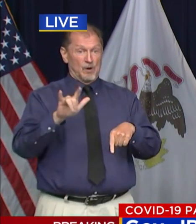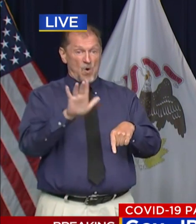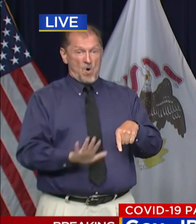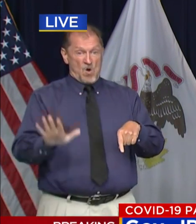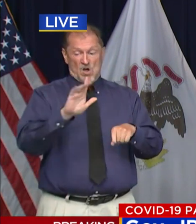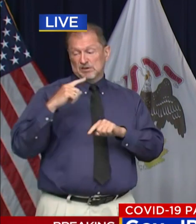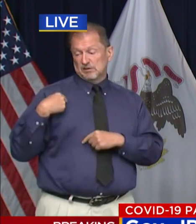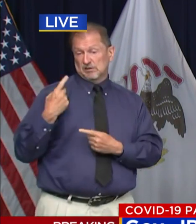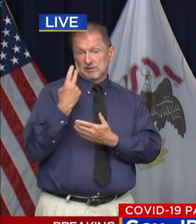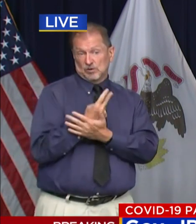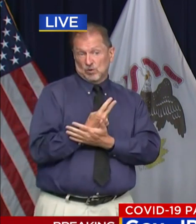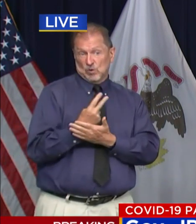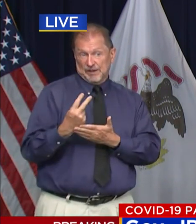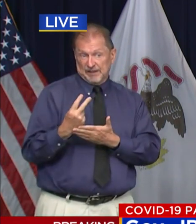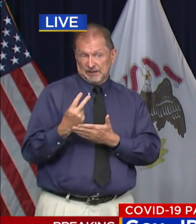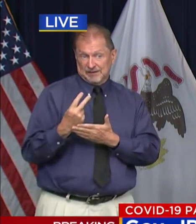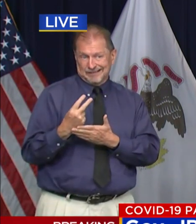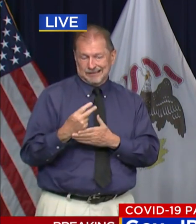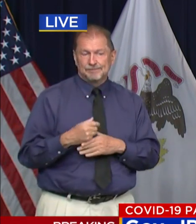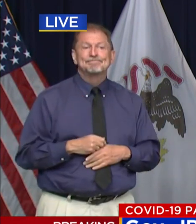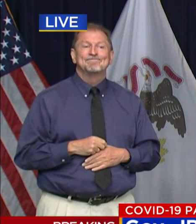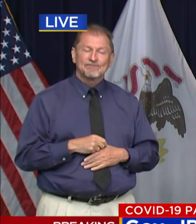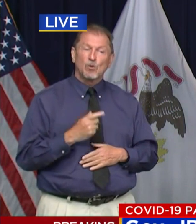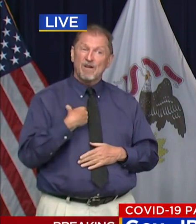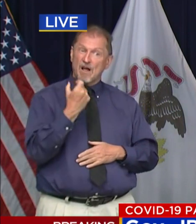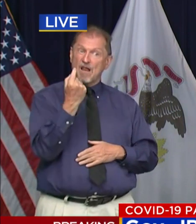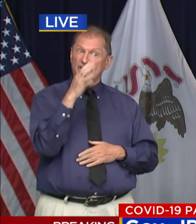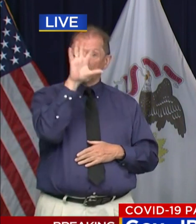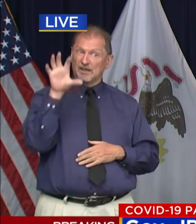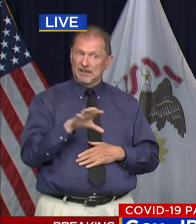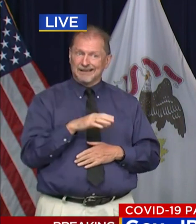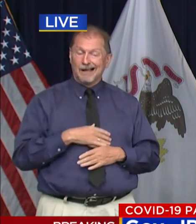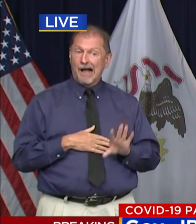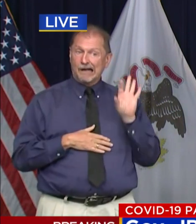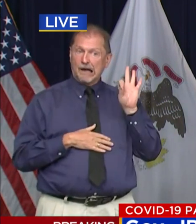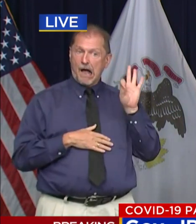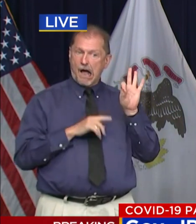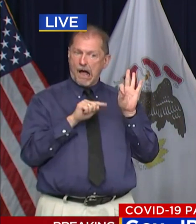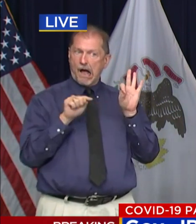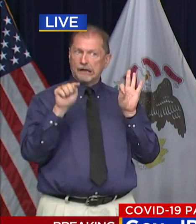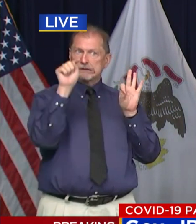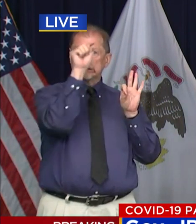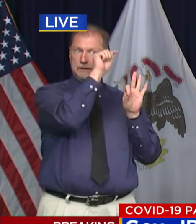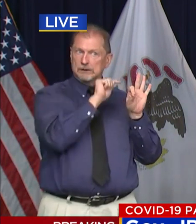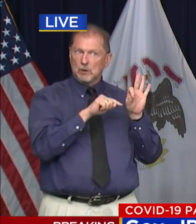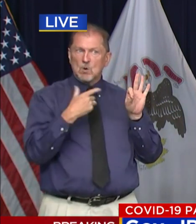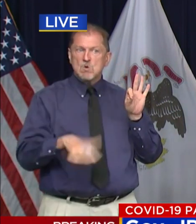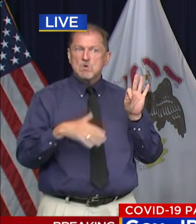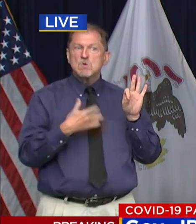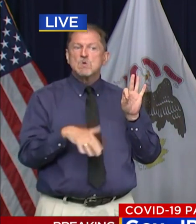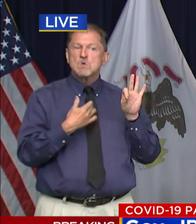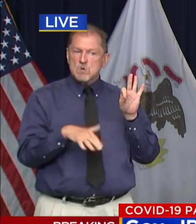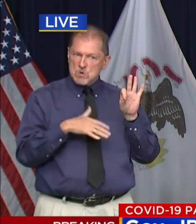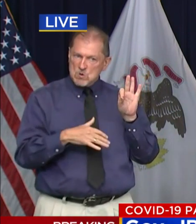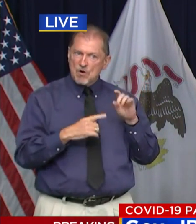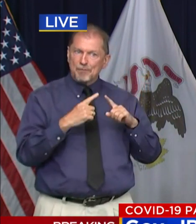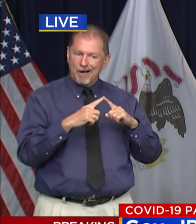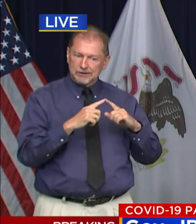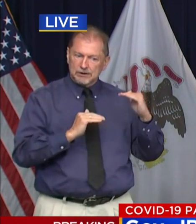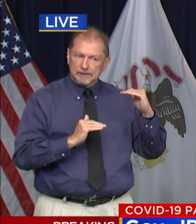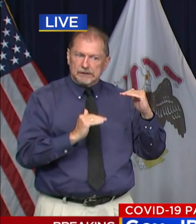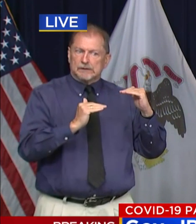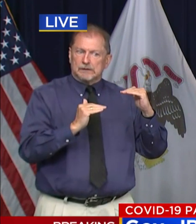weeks, nine of our 11 regions in Illinois have continued to see their positivity rates